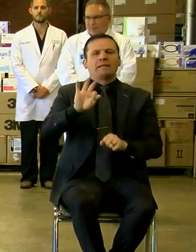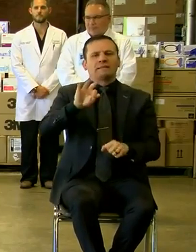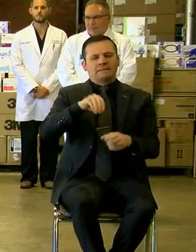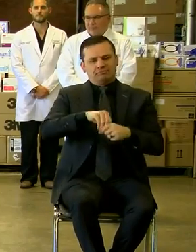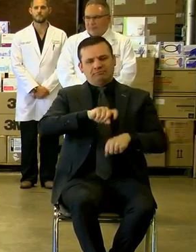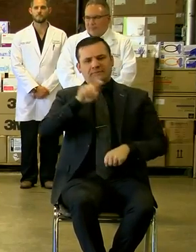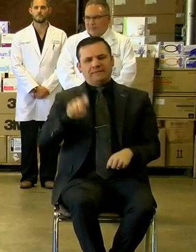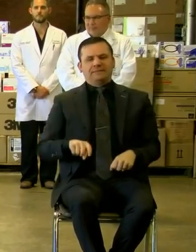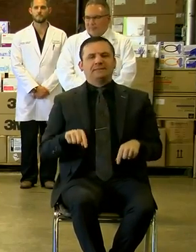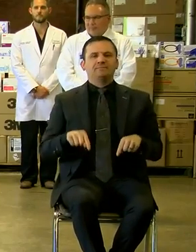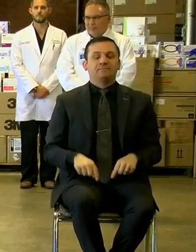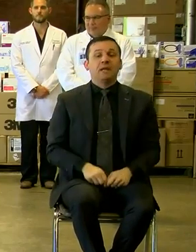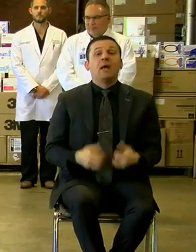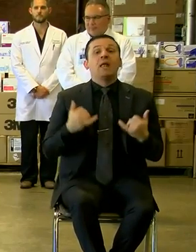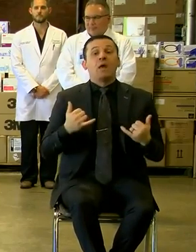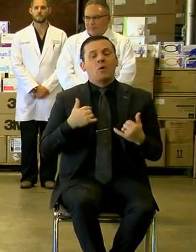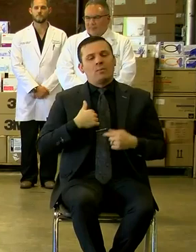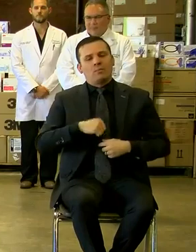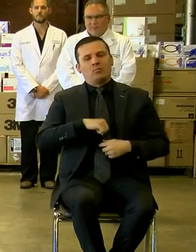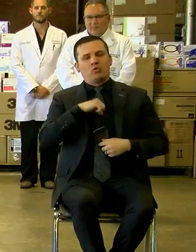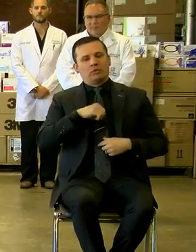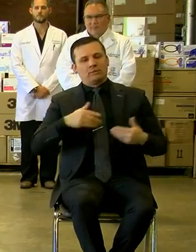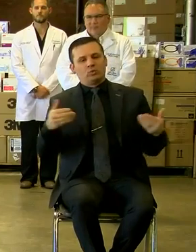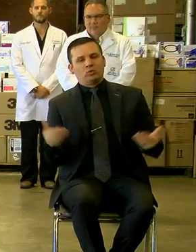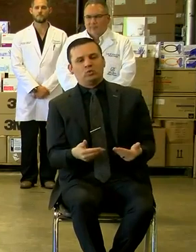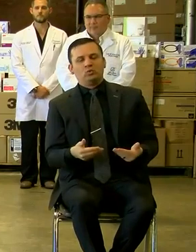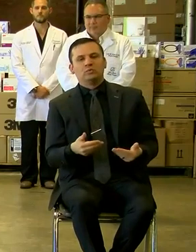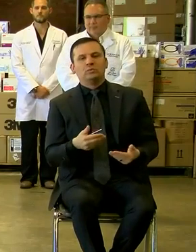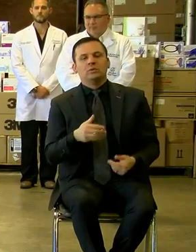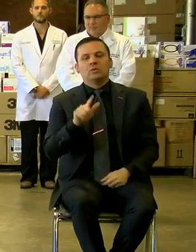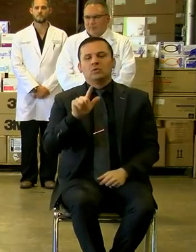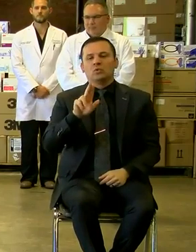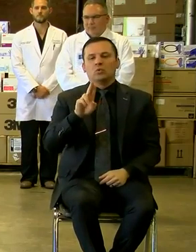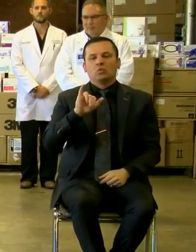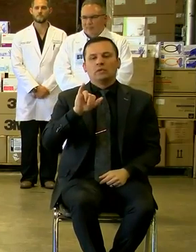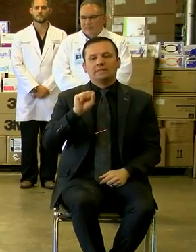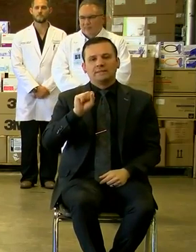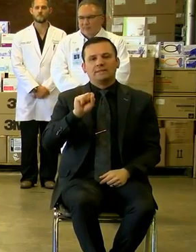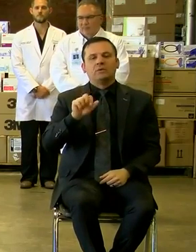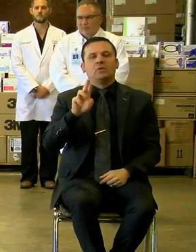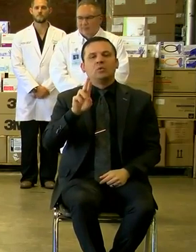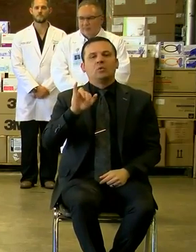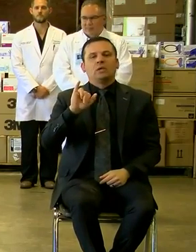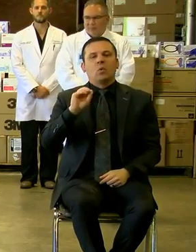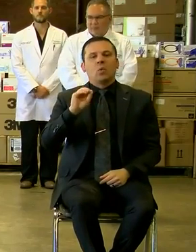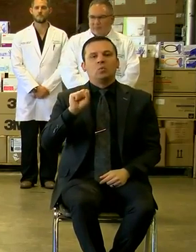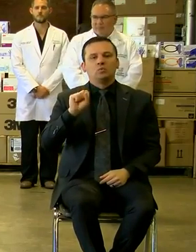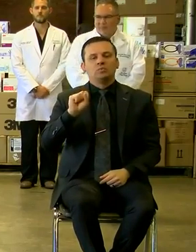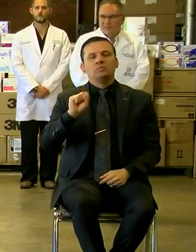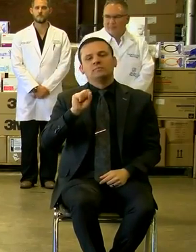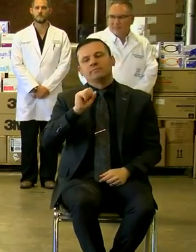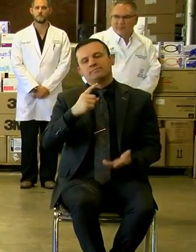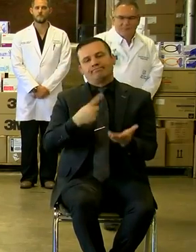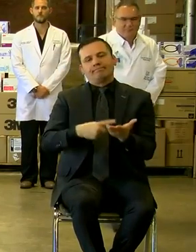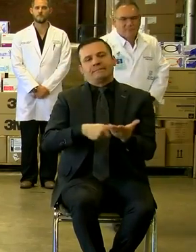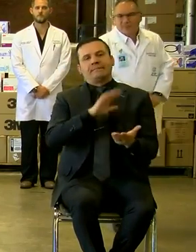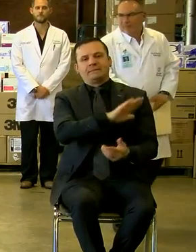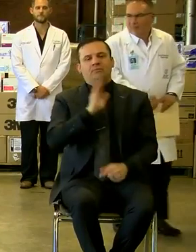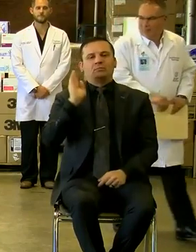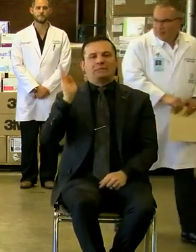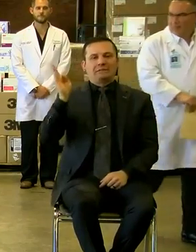state of Texas. Now, this time I'm proud to introduce Luis Rios for him to talk about his presentation.